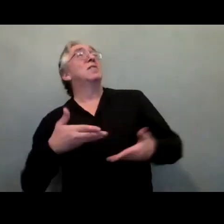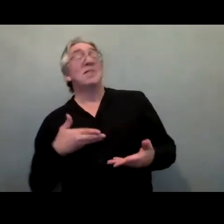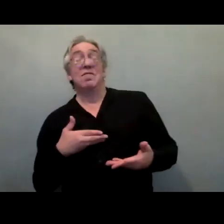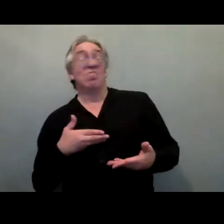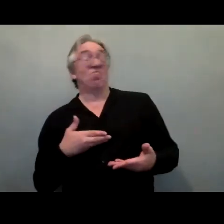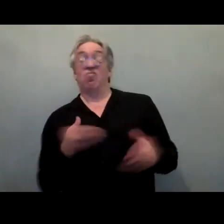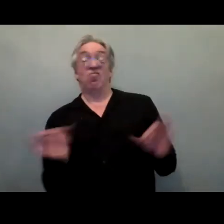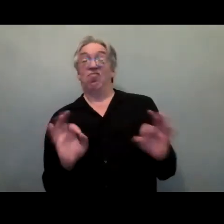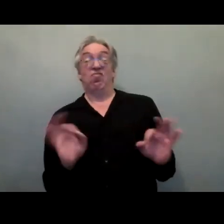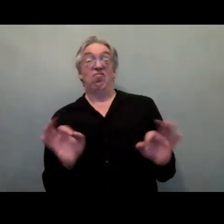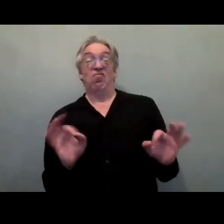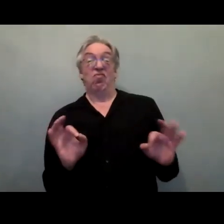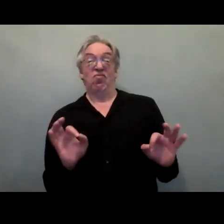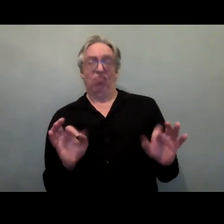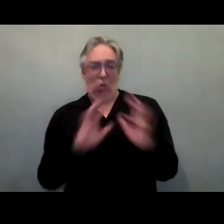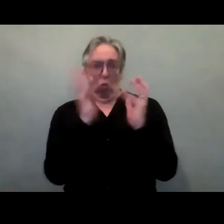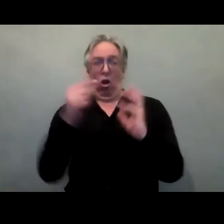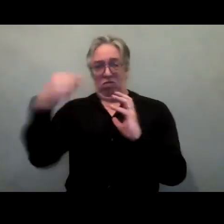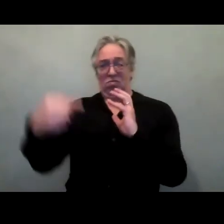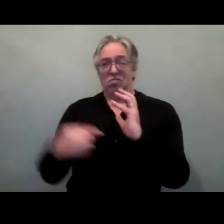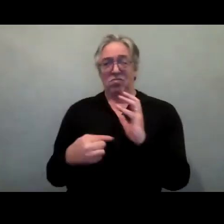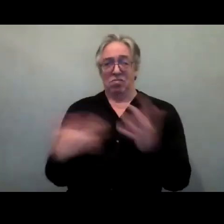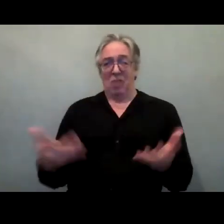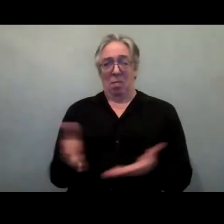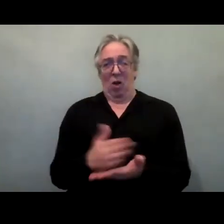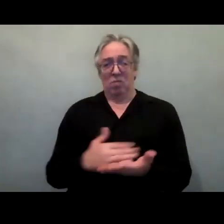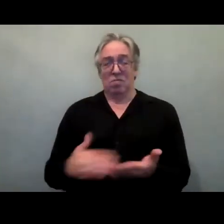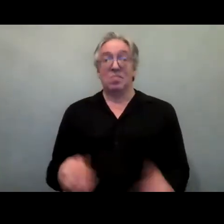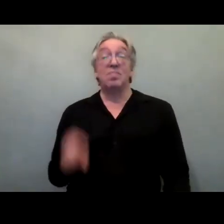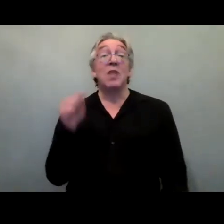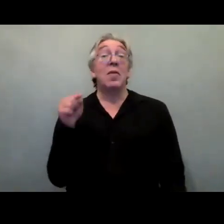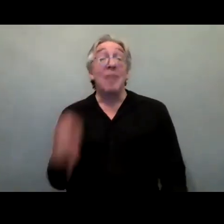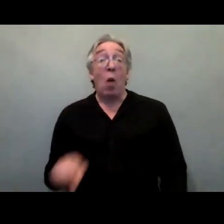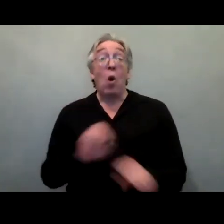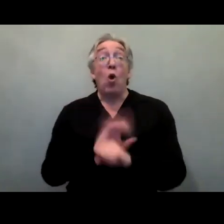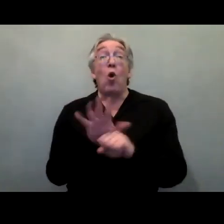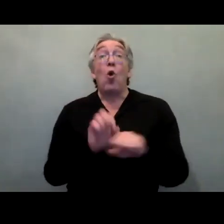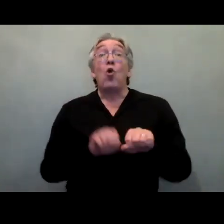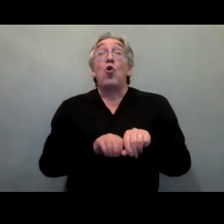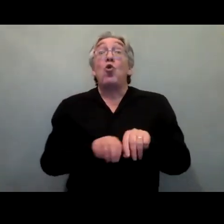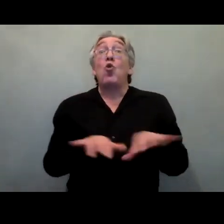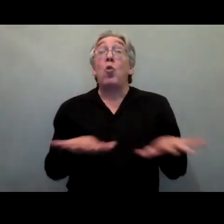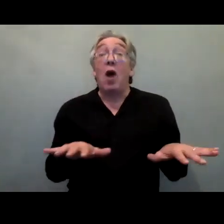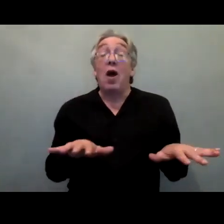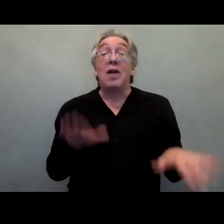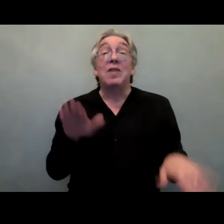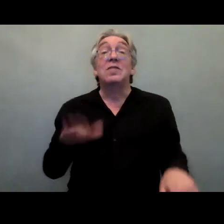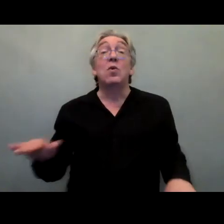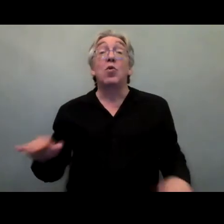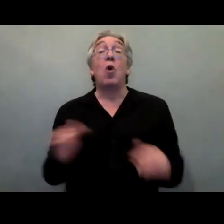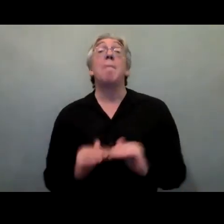Now, in the context of the current pandemic, such children may face heightened risk of exposure,